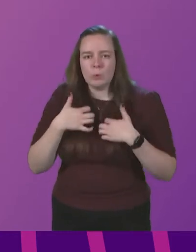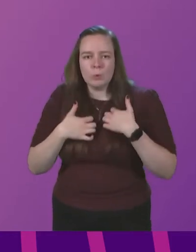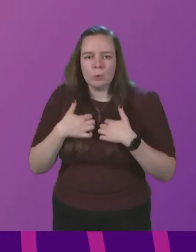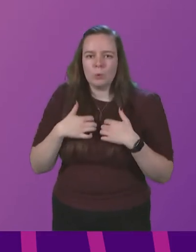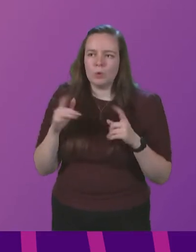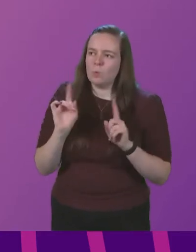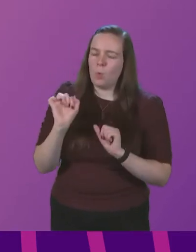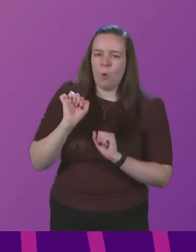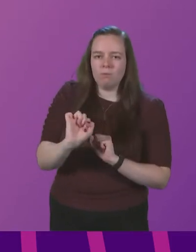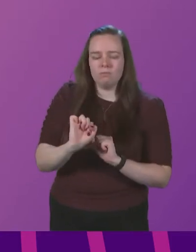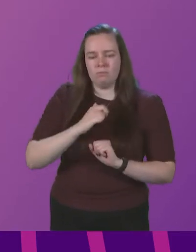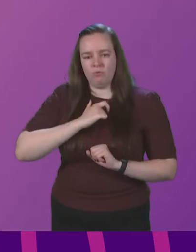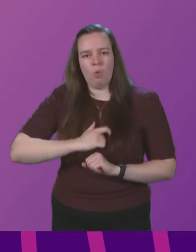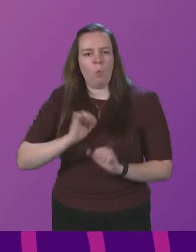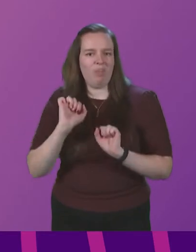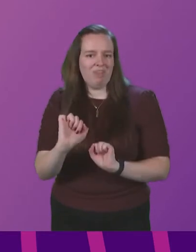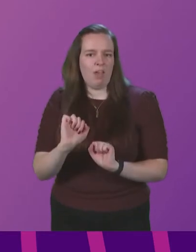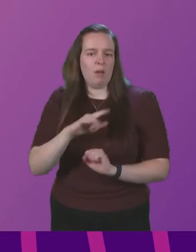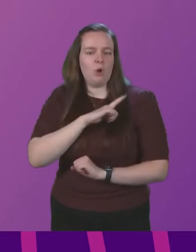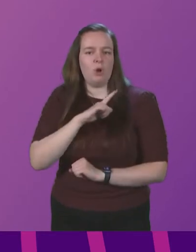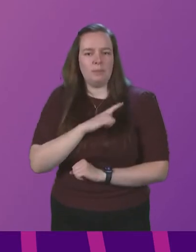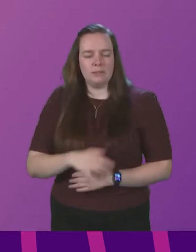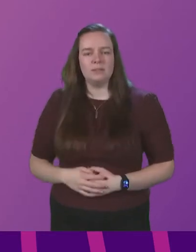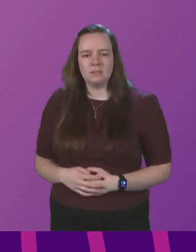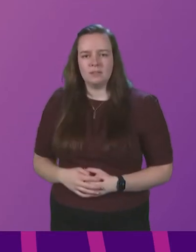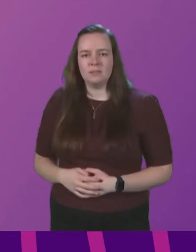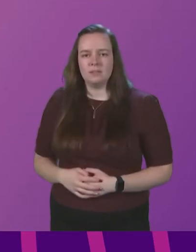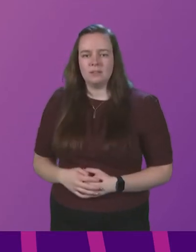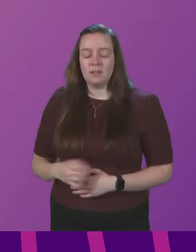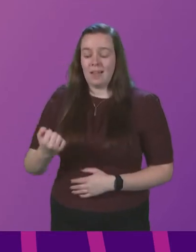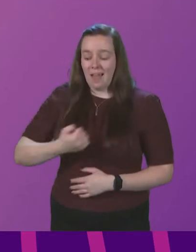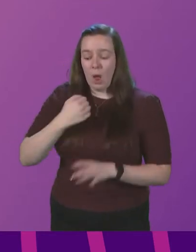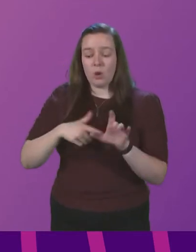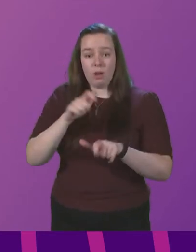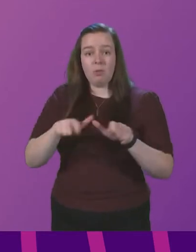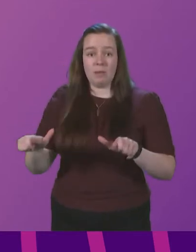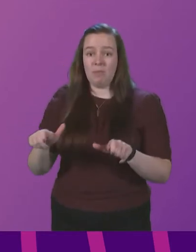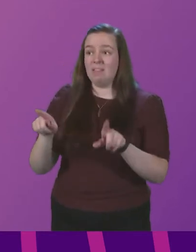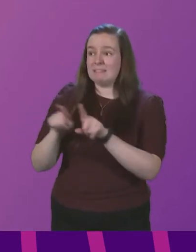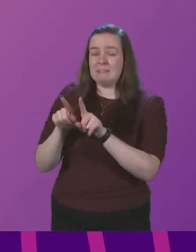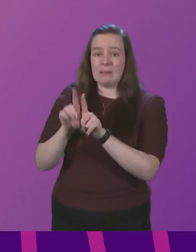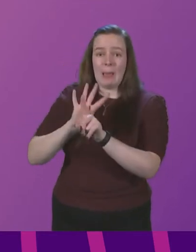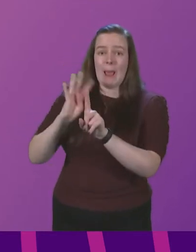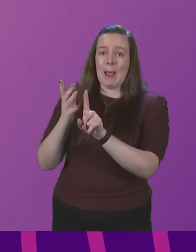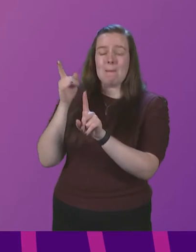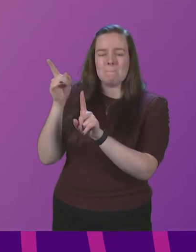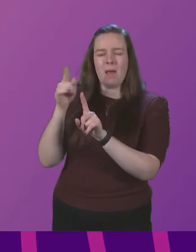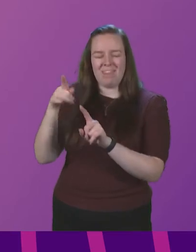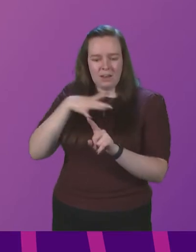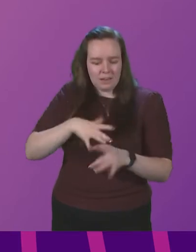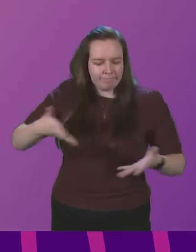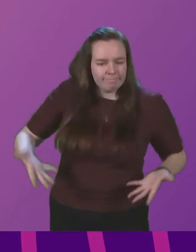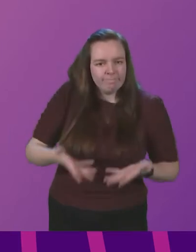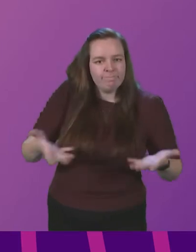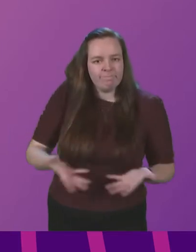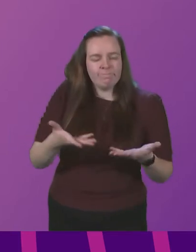calling, their purpose might be. Our young people are in the same boat. They need to be encouraged